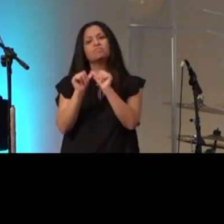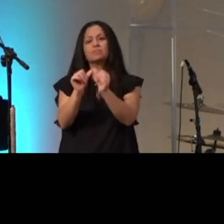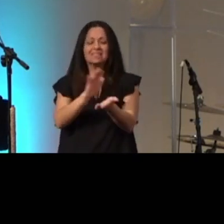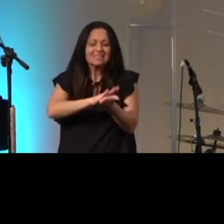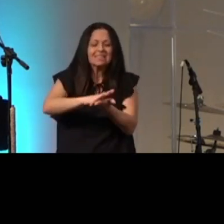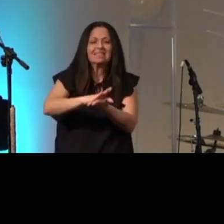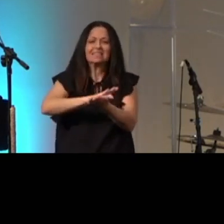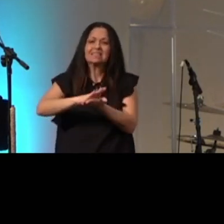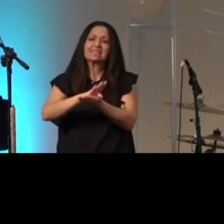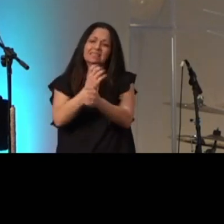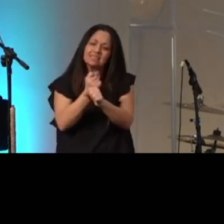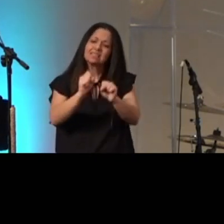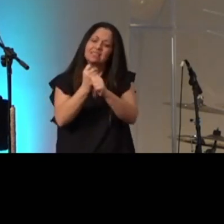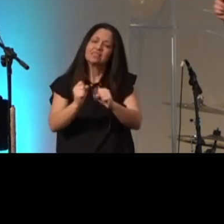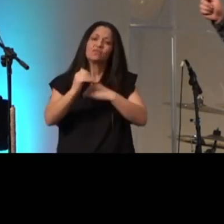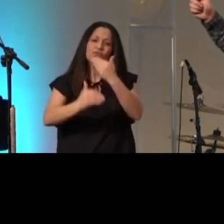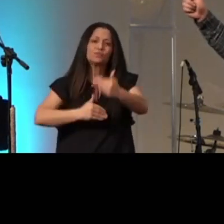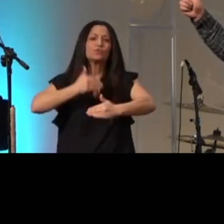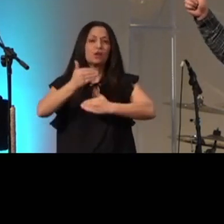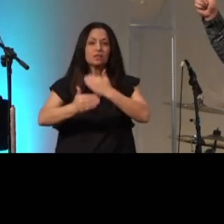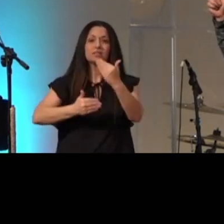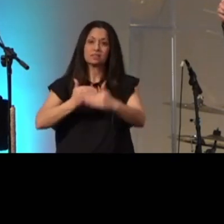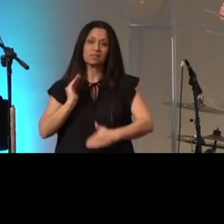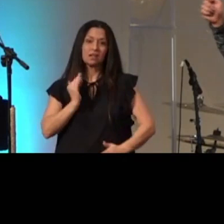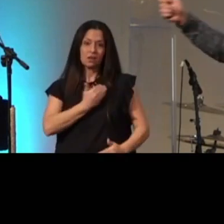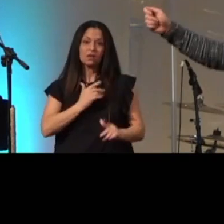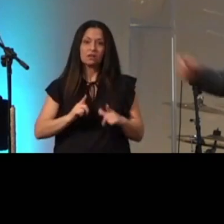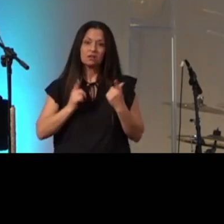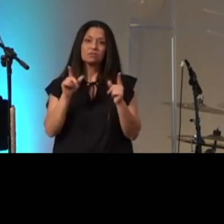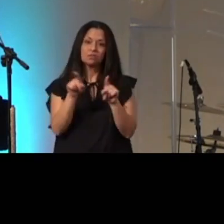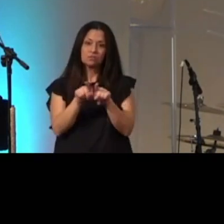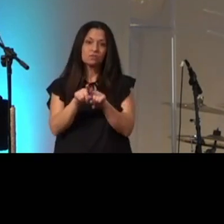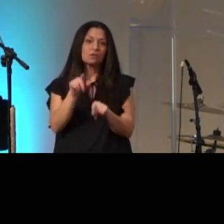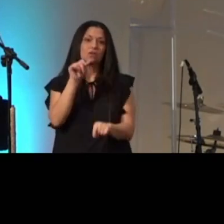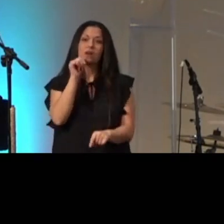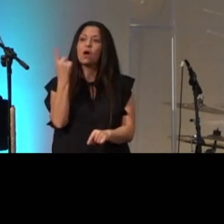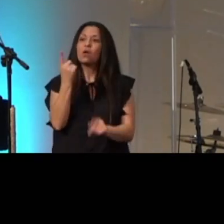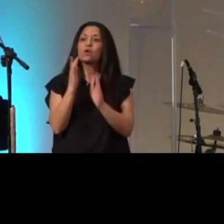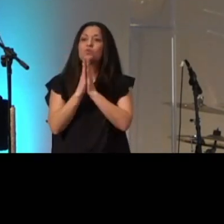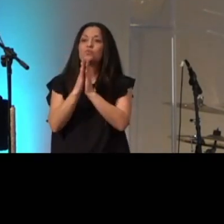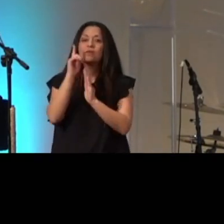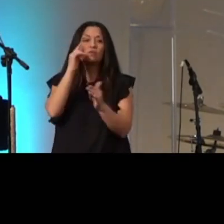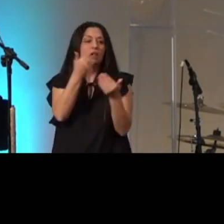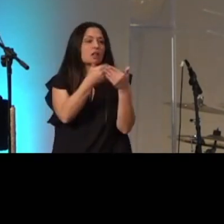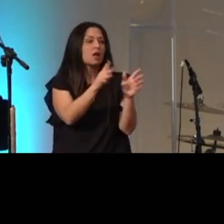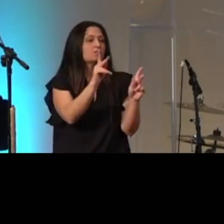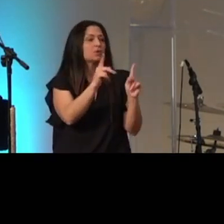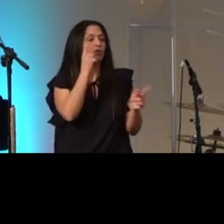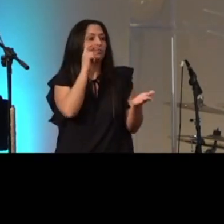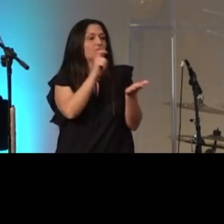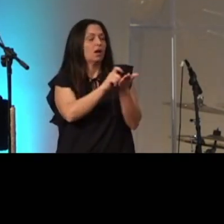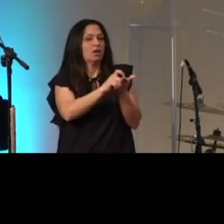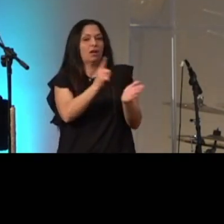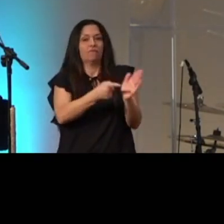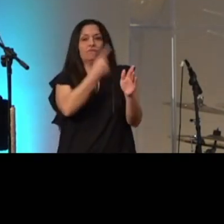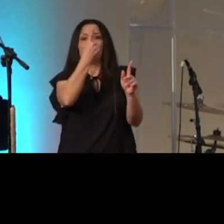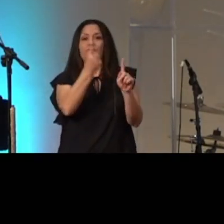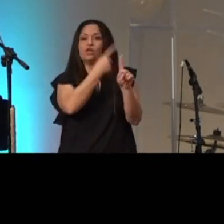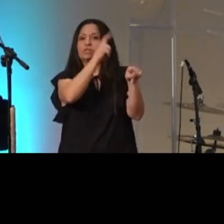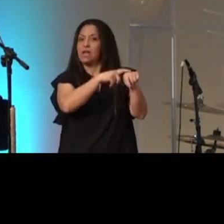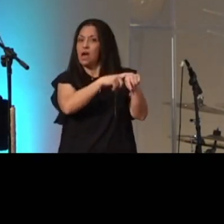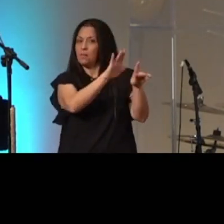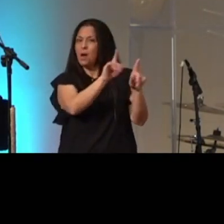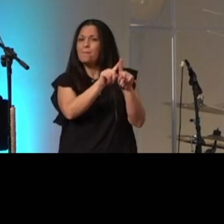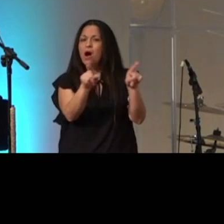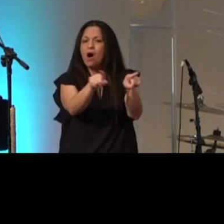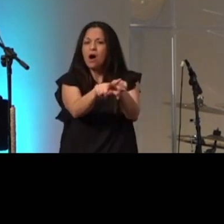life too that this is a prayer not only for lost people who are recognizing the condition of their heart for the first time but this is